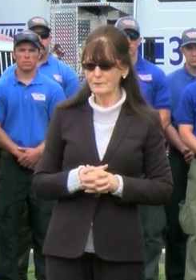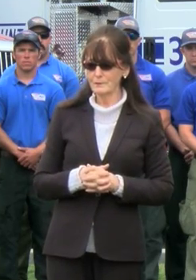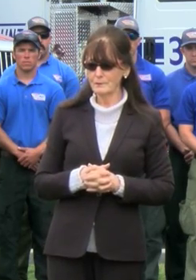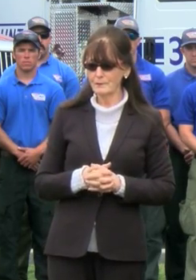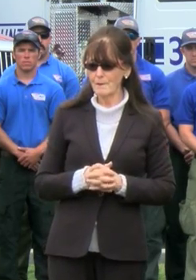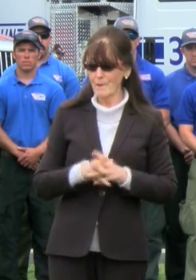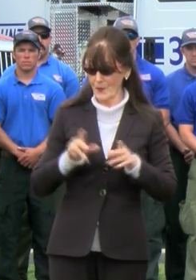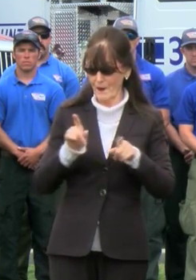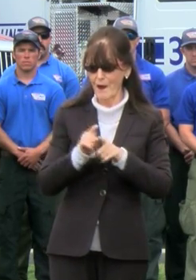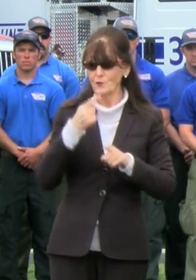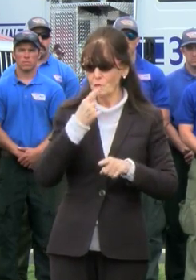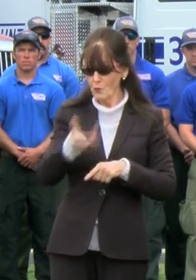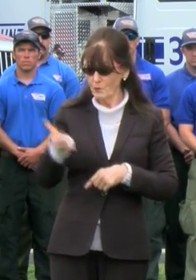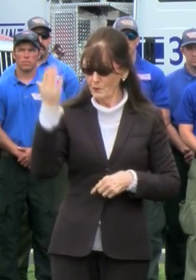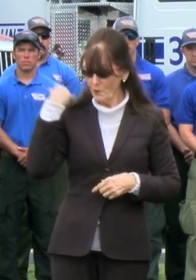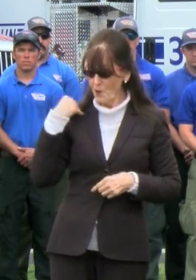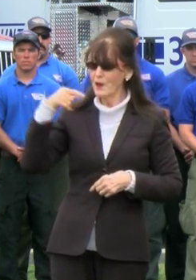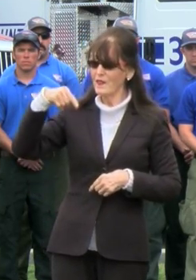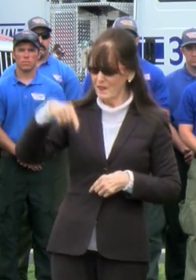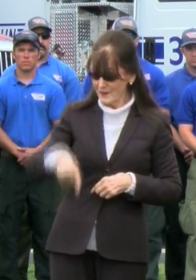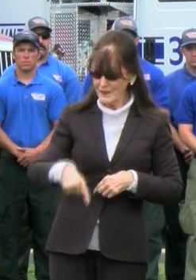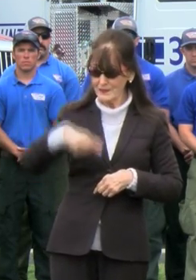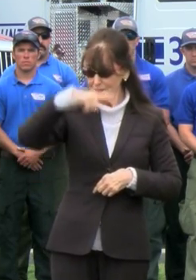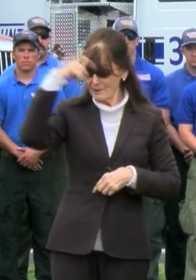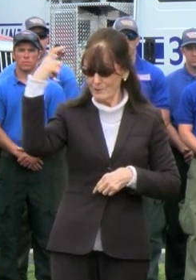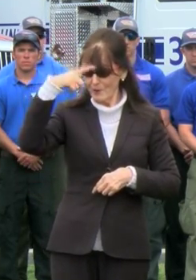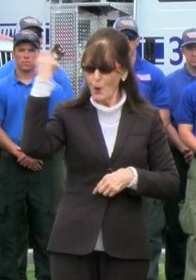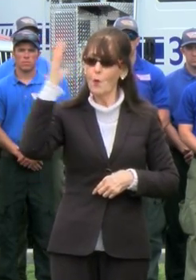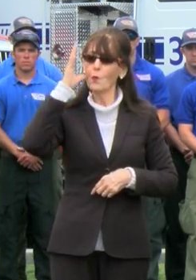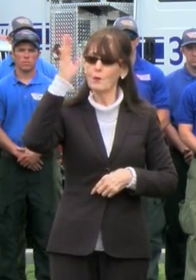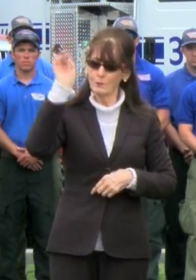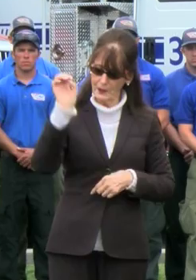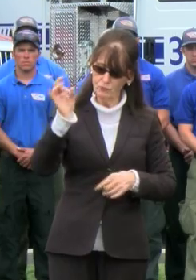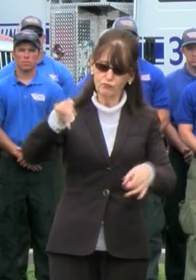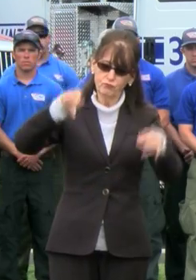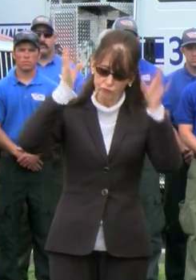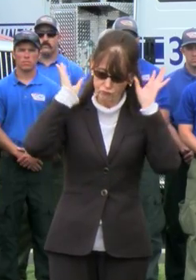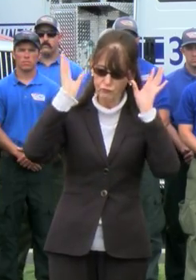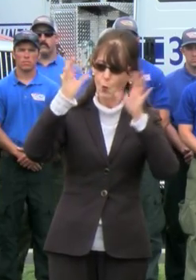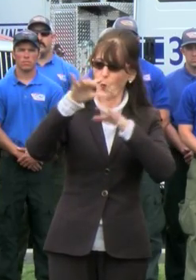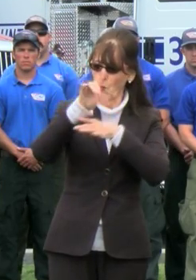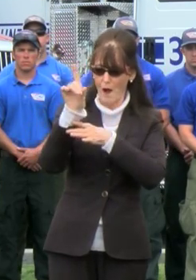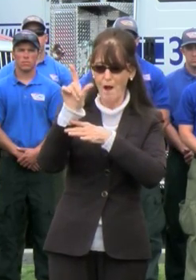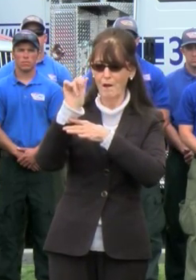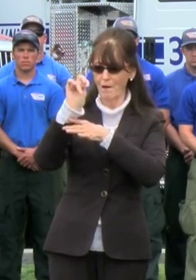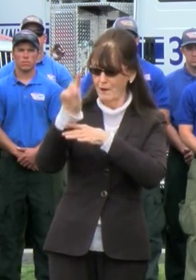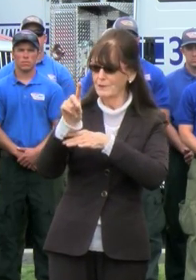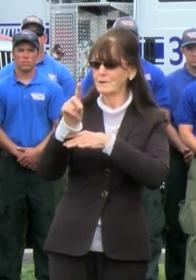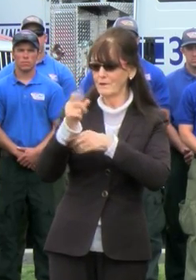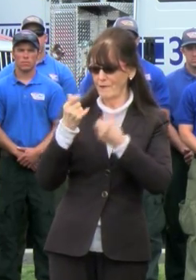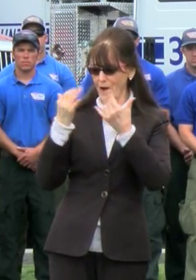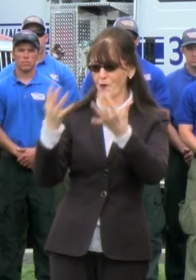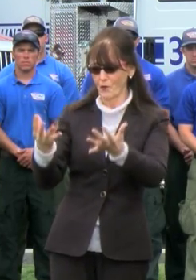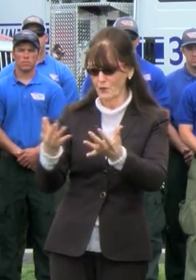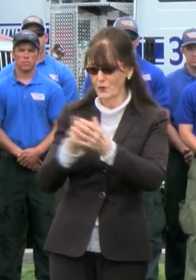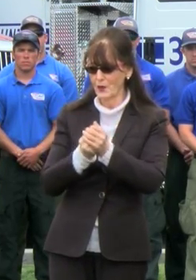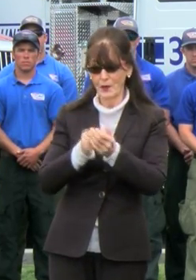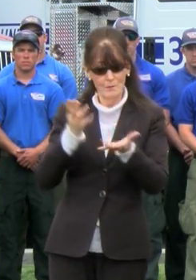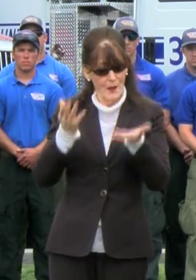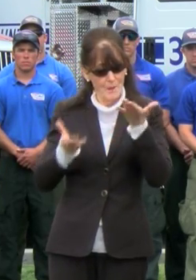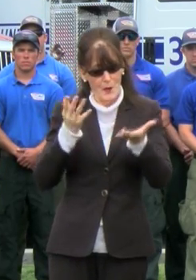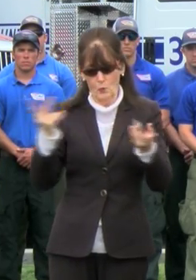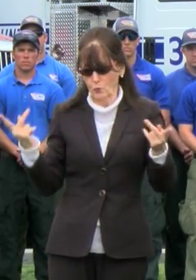As I said before, this season is shaping up to be a tremendous wildland fire season. Could be historic.